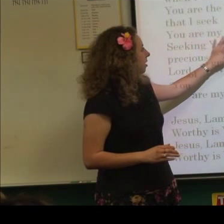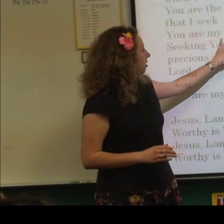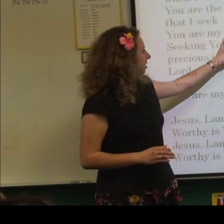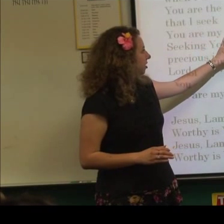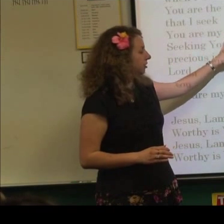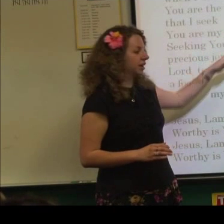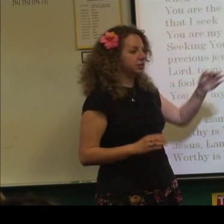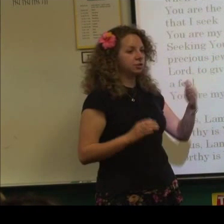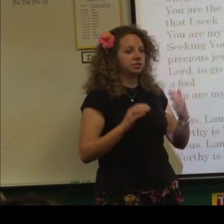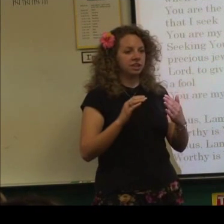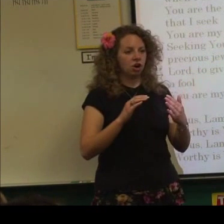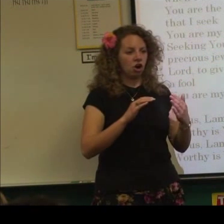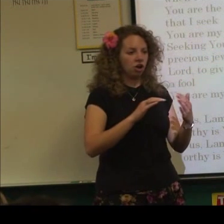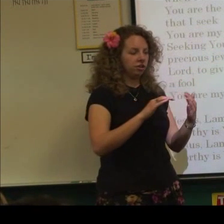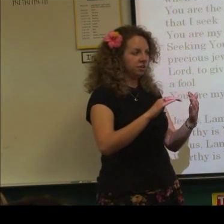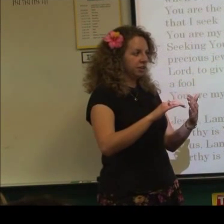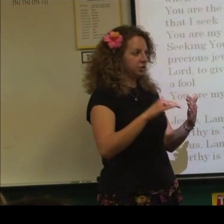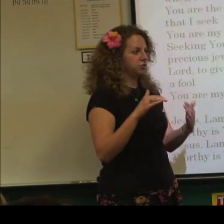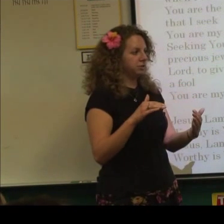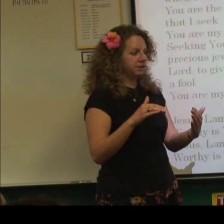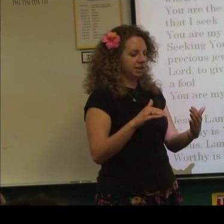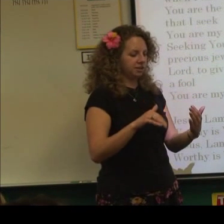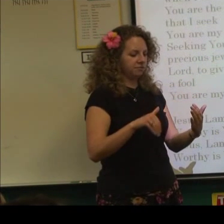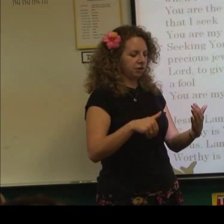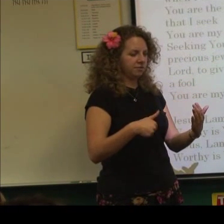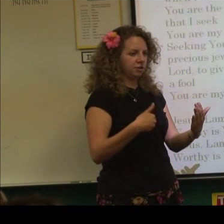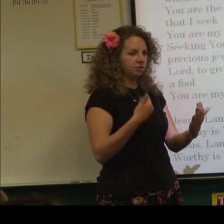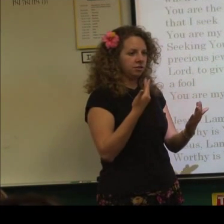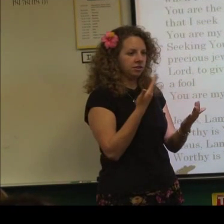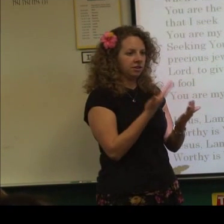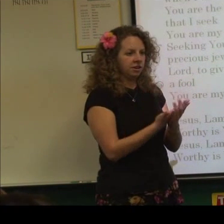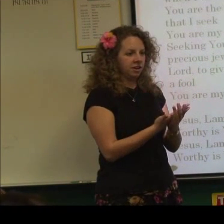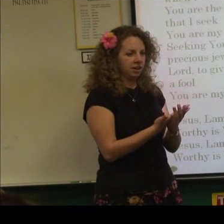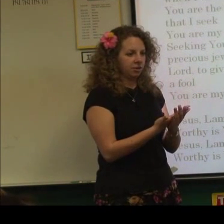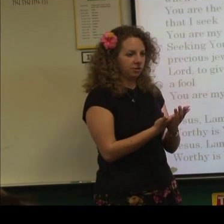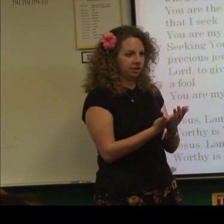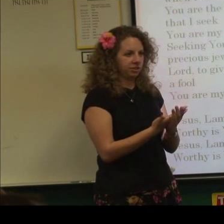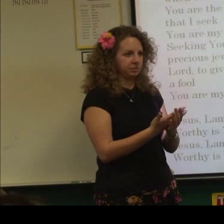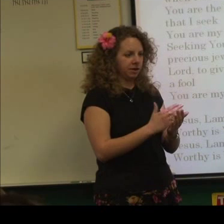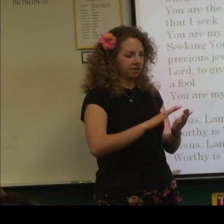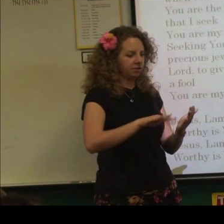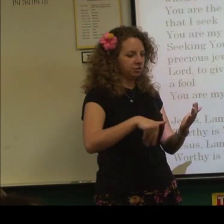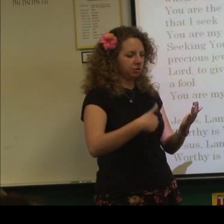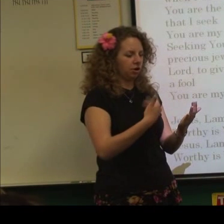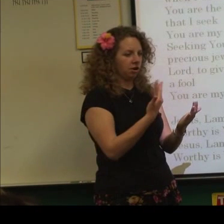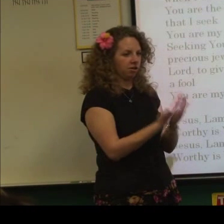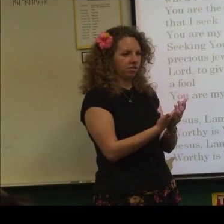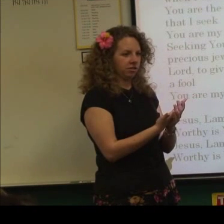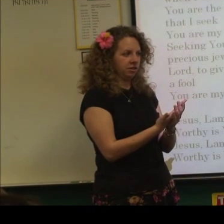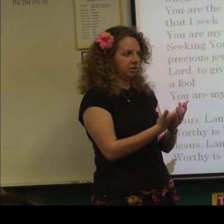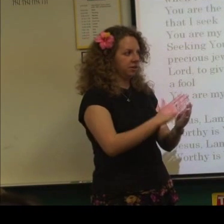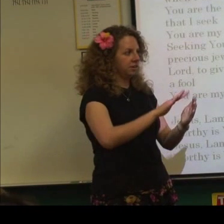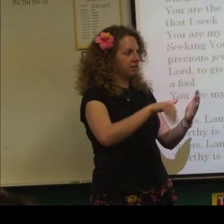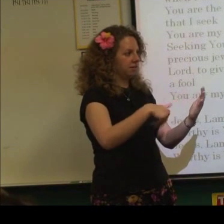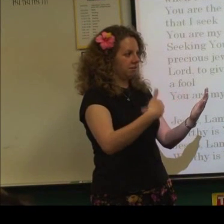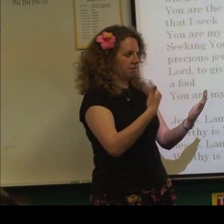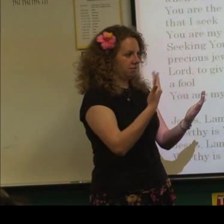my all in all. Okay, so the sign all is going to be here in front of you and going this way. So all. All.